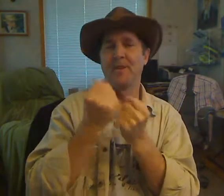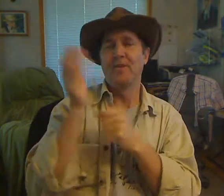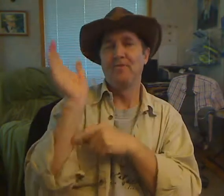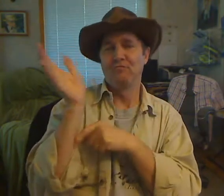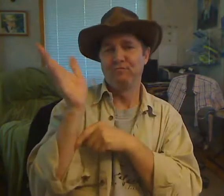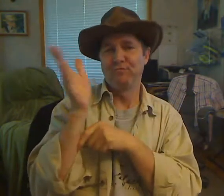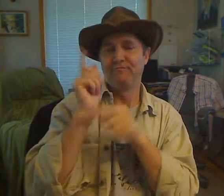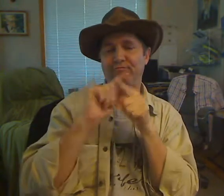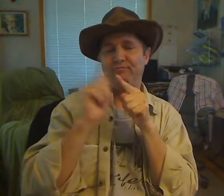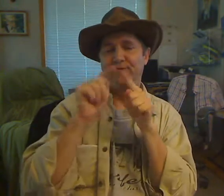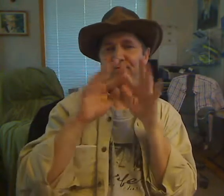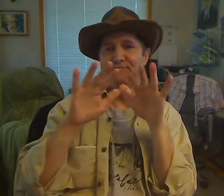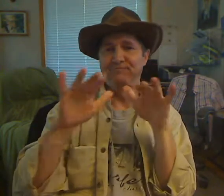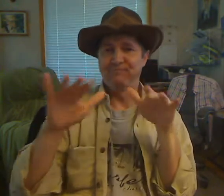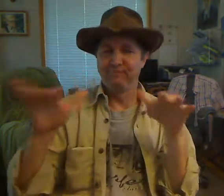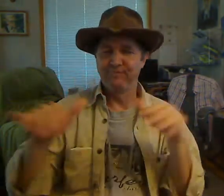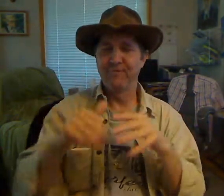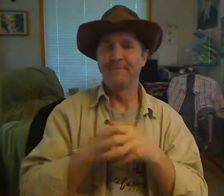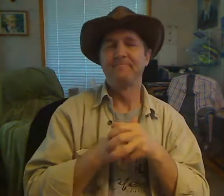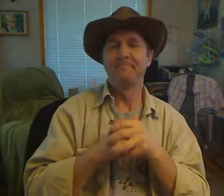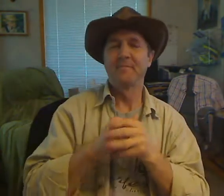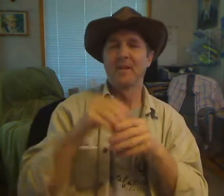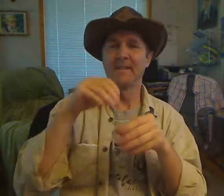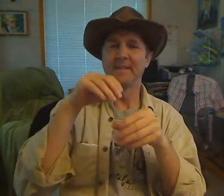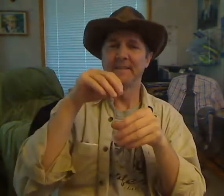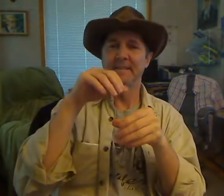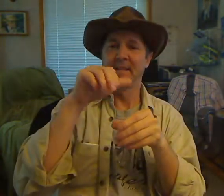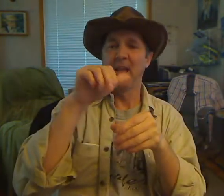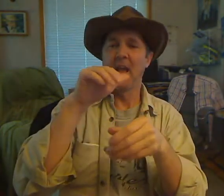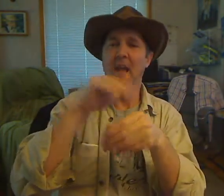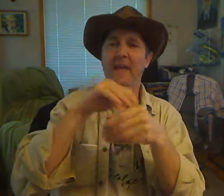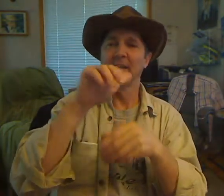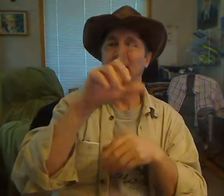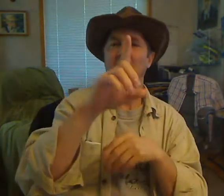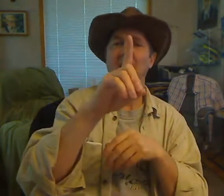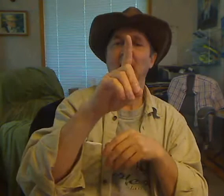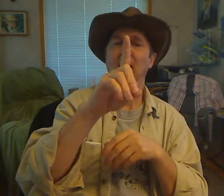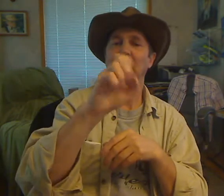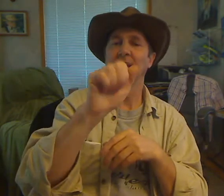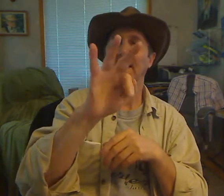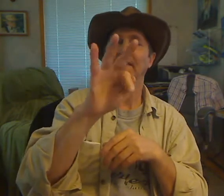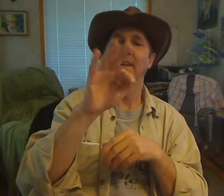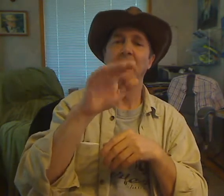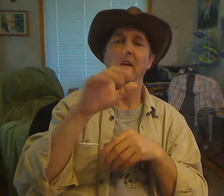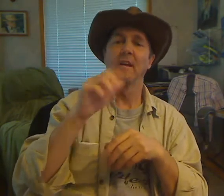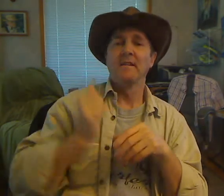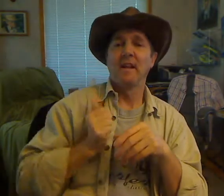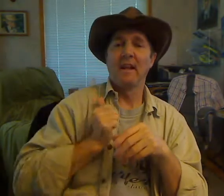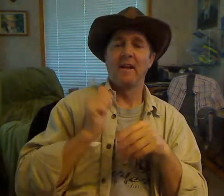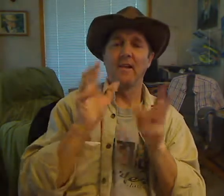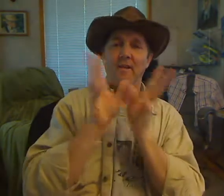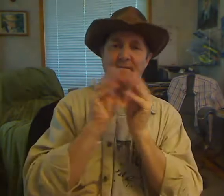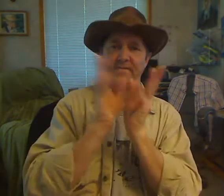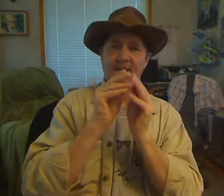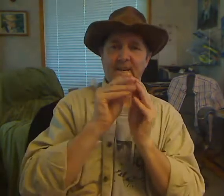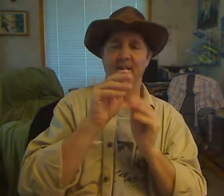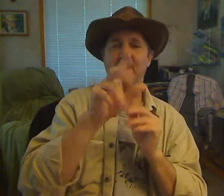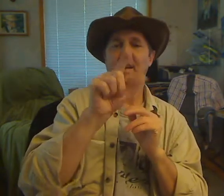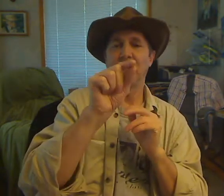trying to direct buy, people have saved a little bit over around $20,000, $9,000 to $10,000 just on the kitchen alone. We saved